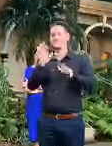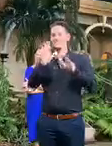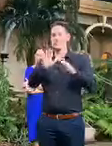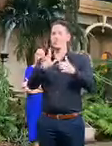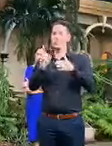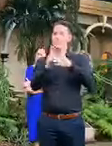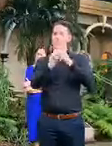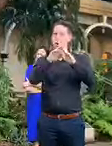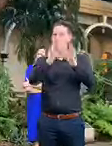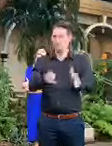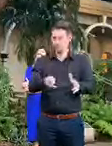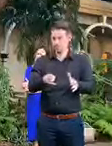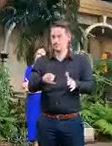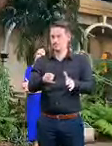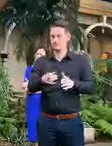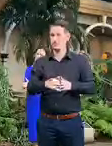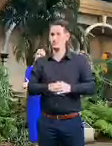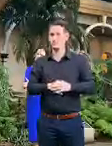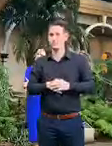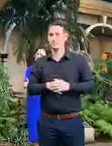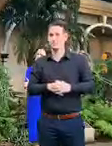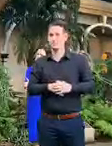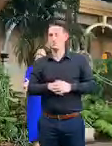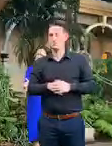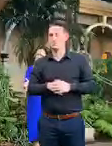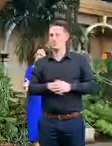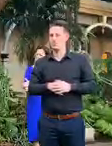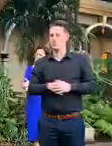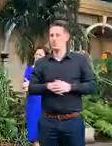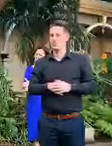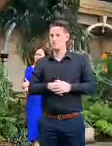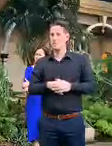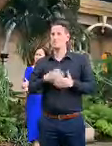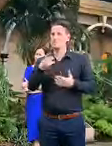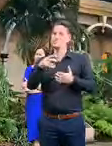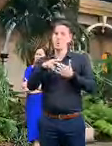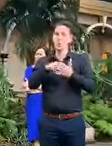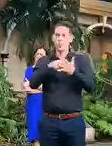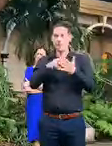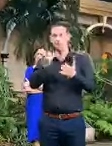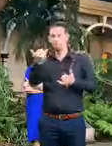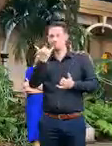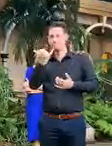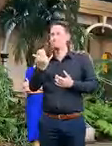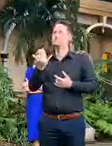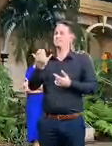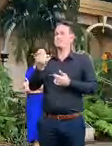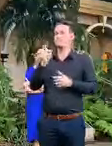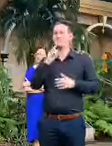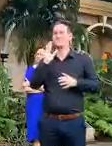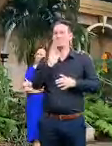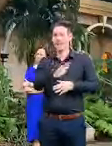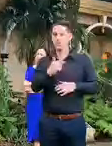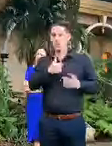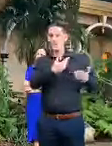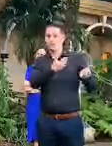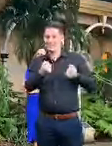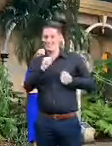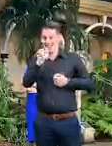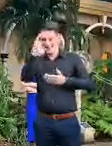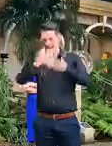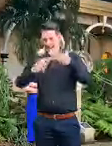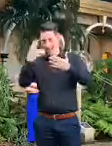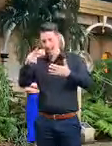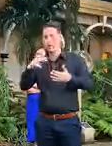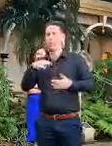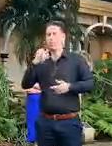home quarantine and it's just a matter of when they were receiving those phone calls so we're getting that information and